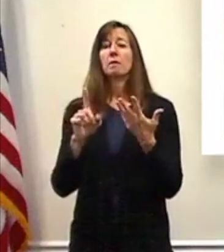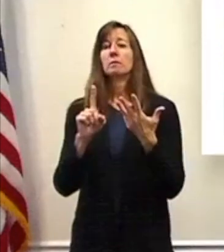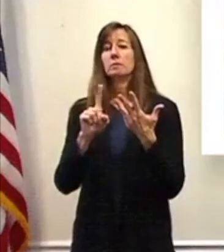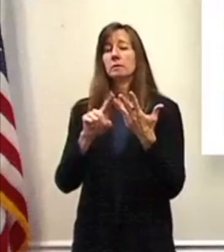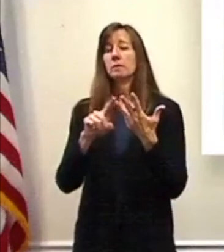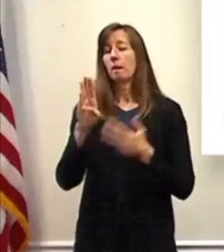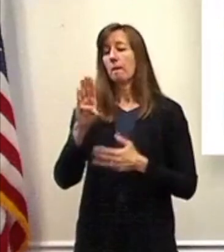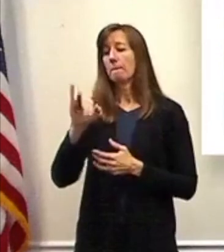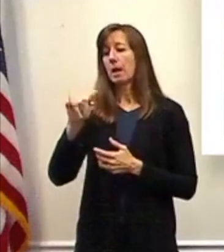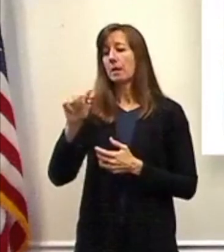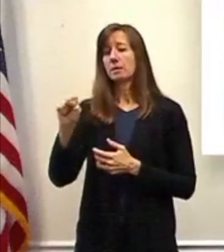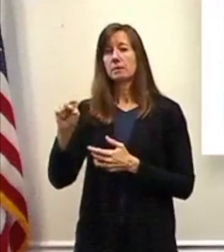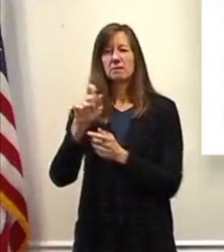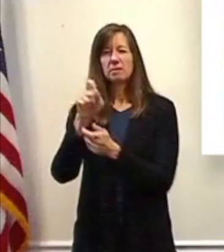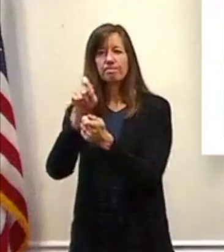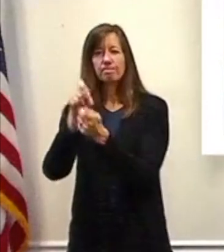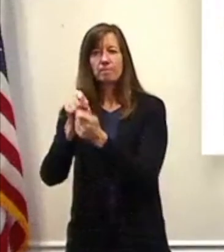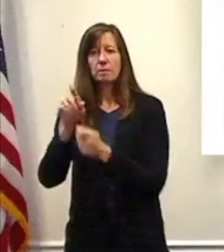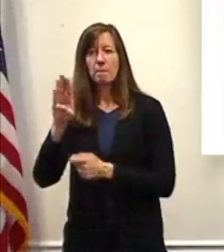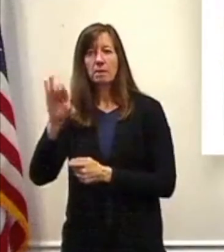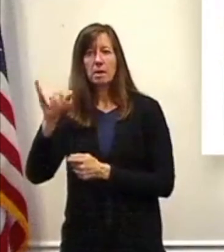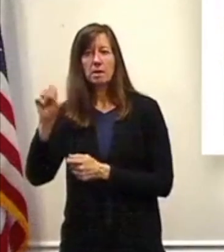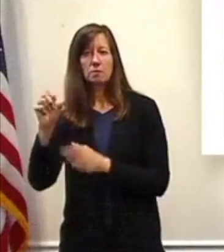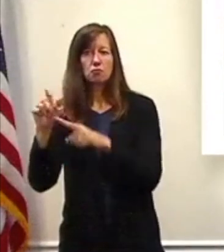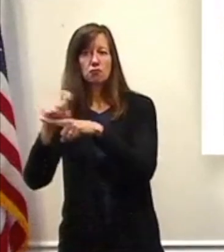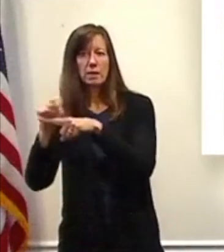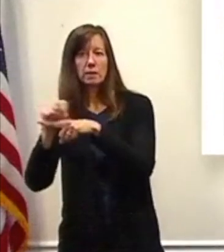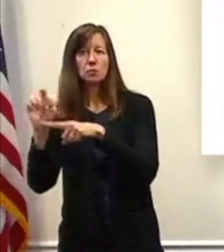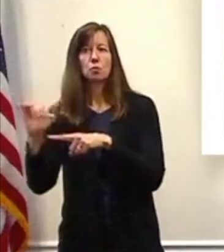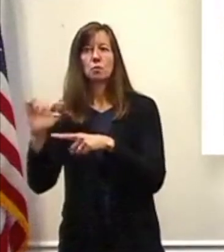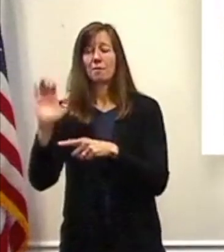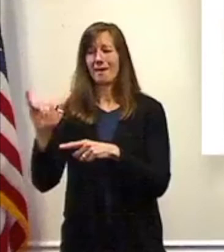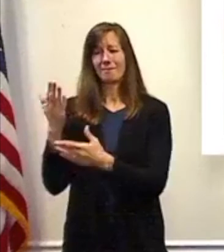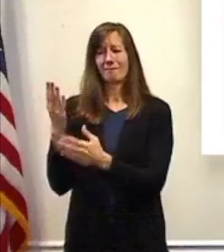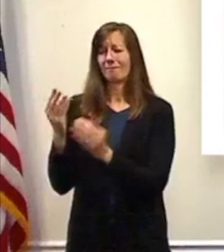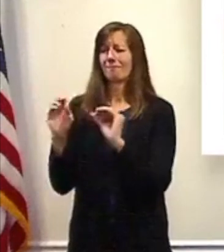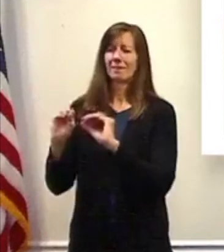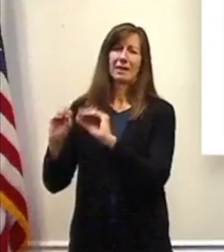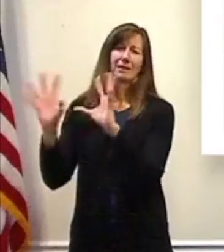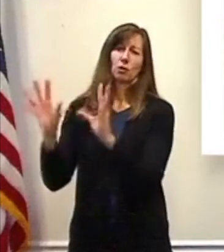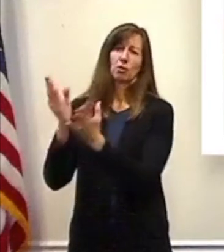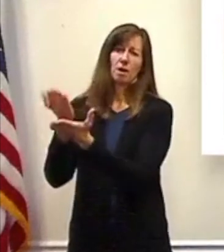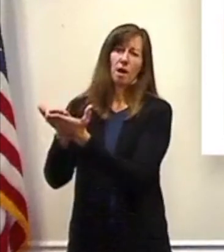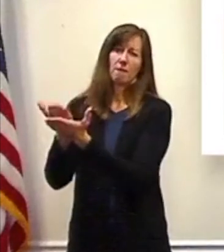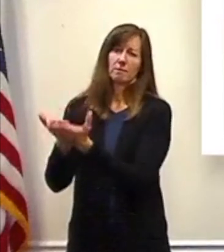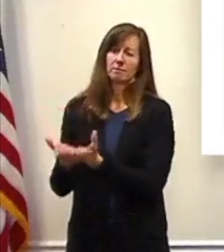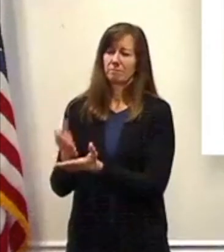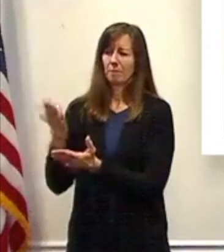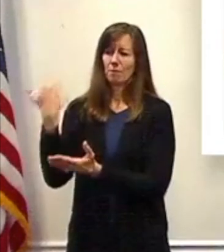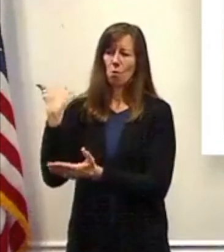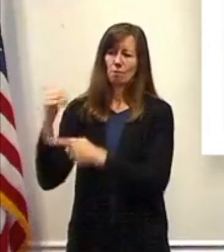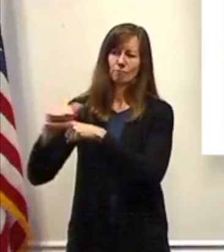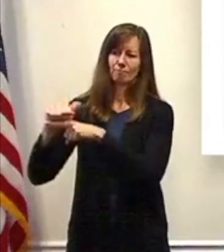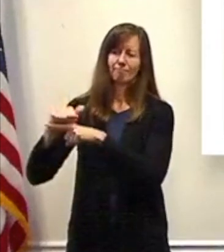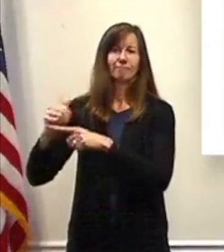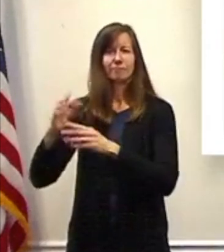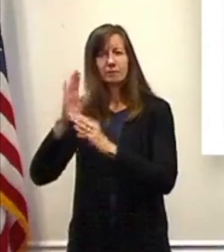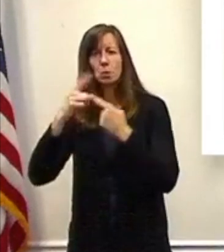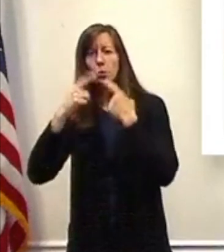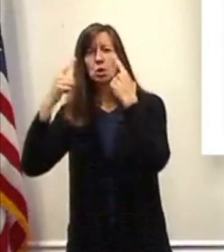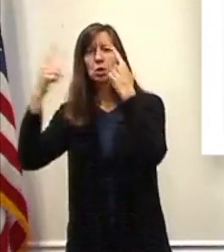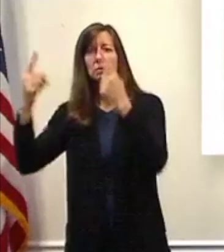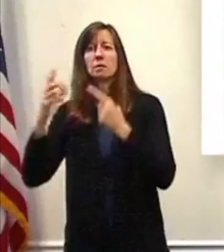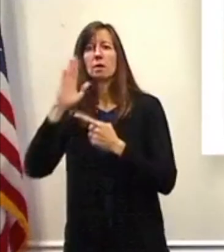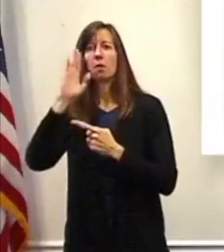Law enforcement agencies enjoy it and appreciate it, and Dutchess County will support implicit bias and procedural